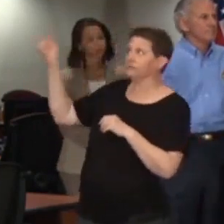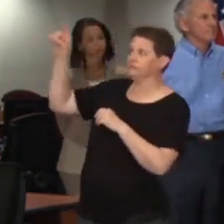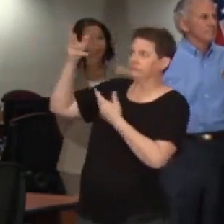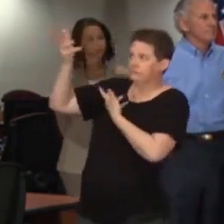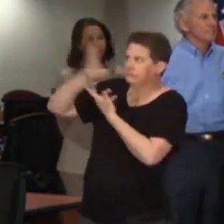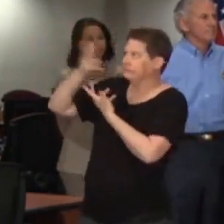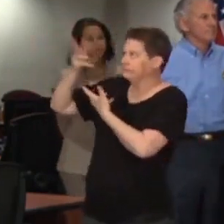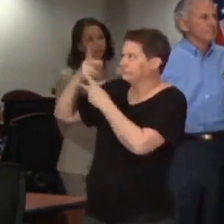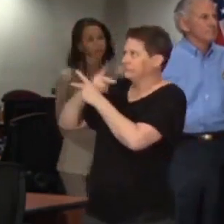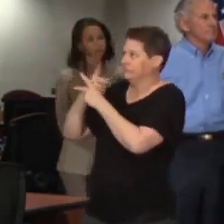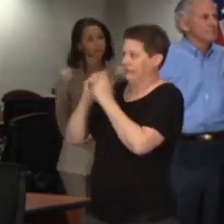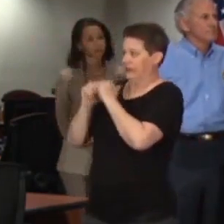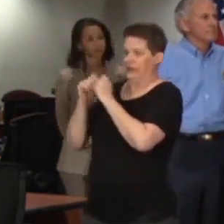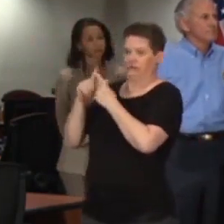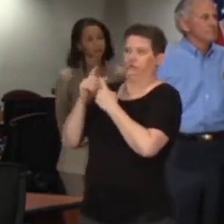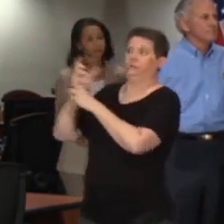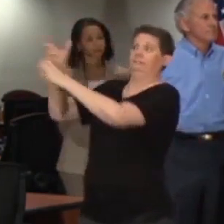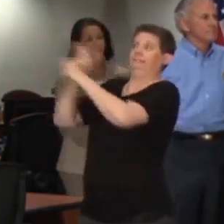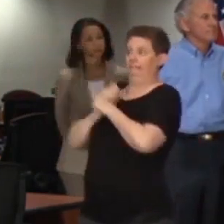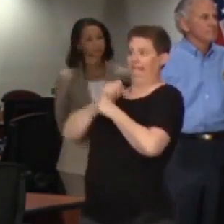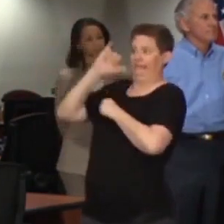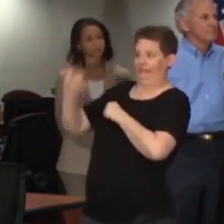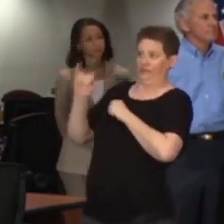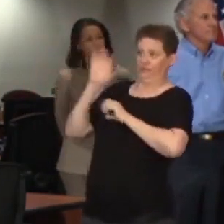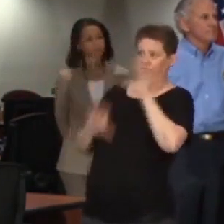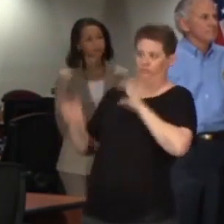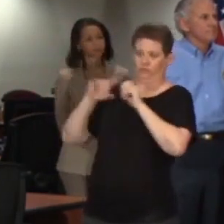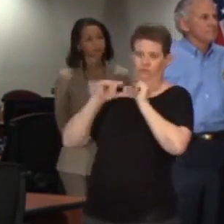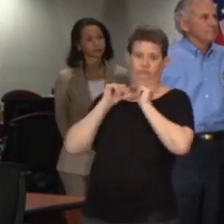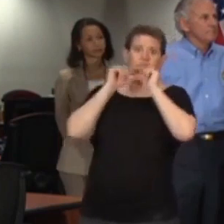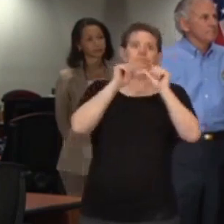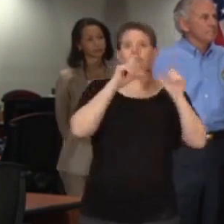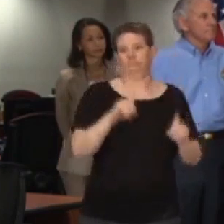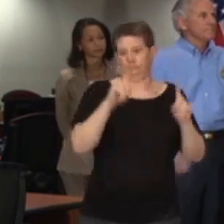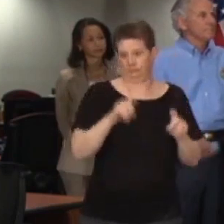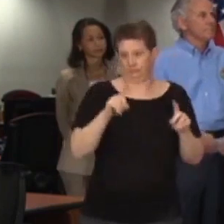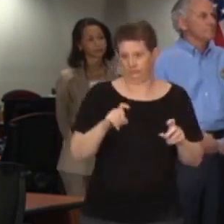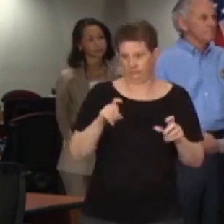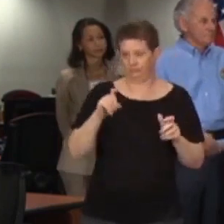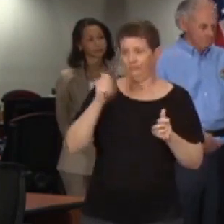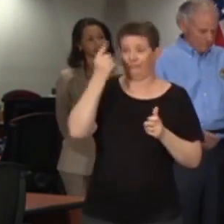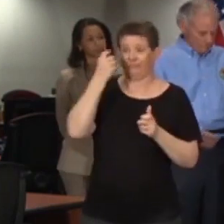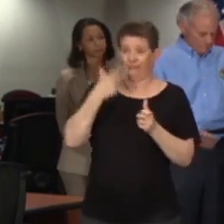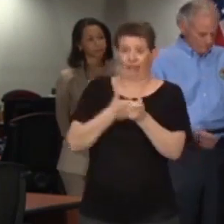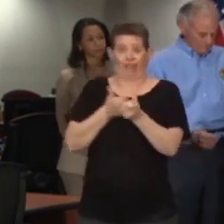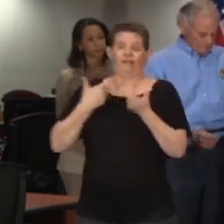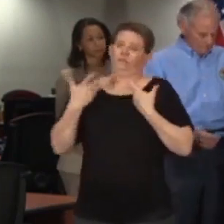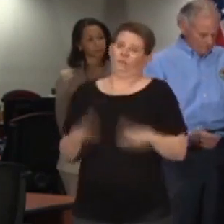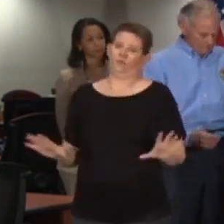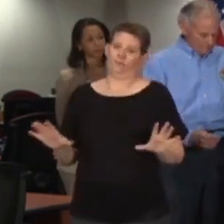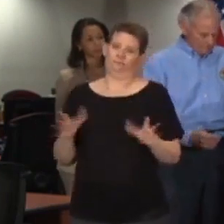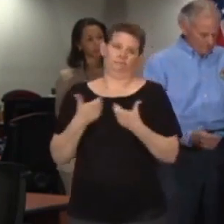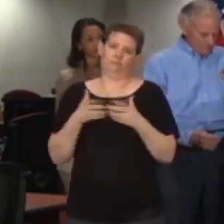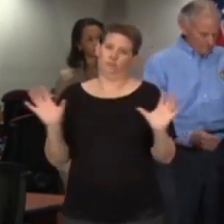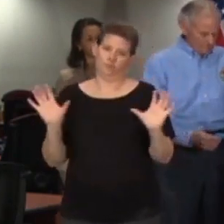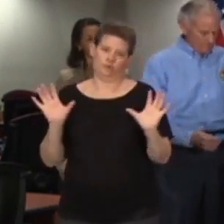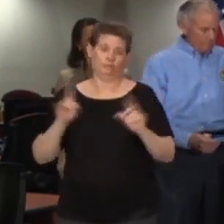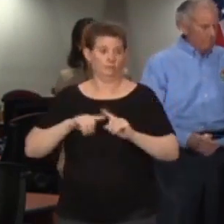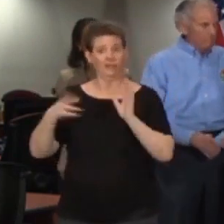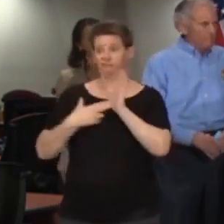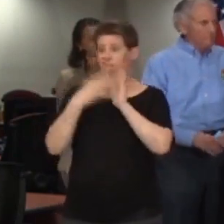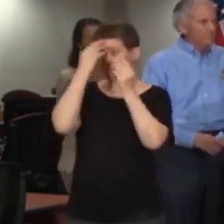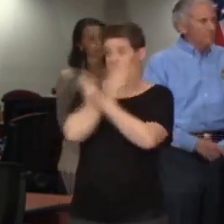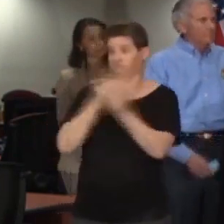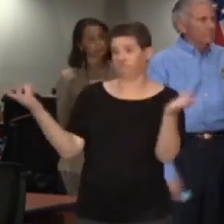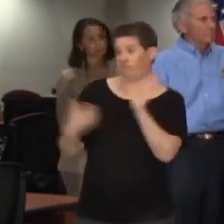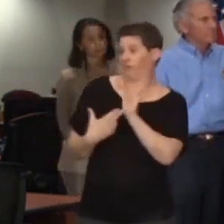and the suppliers to try to make sure that we can continue testing. The last thing we want to do is have a delay, but also want to be very honest and transparent with you